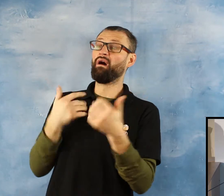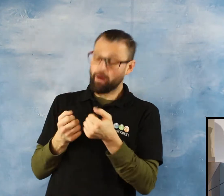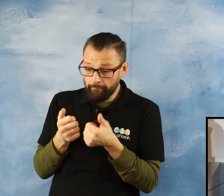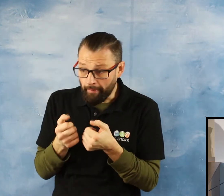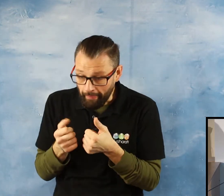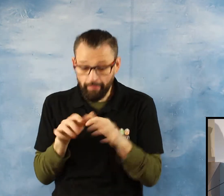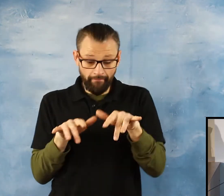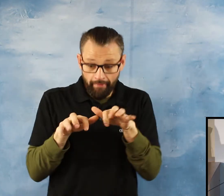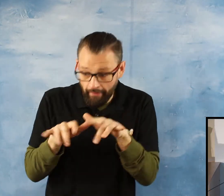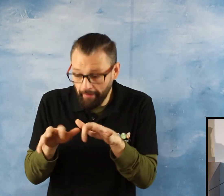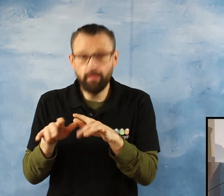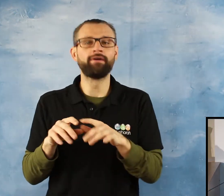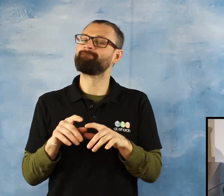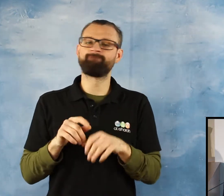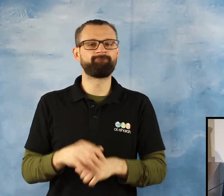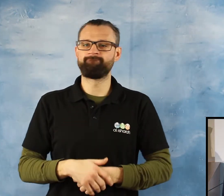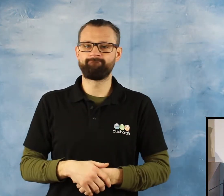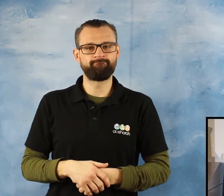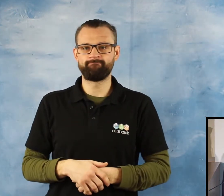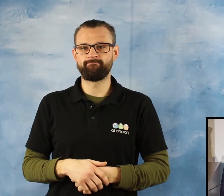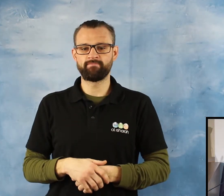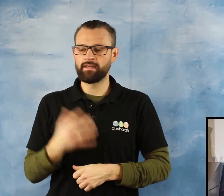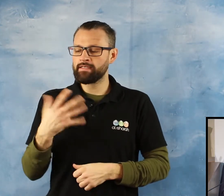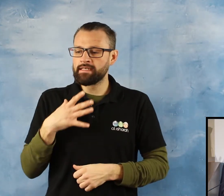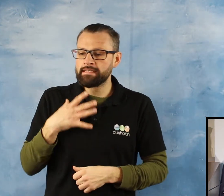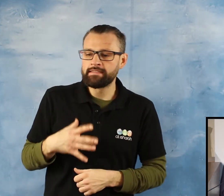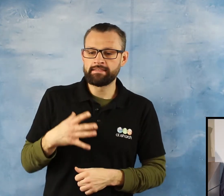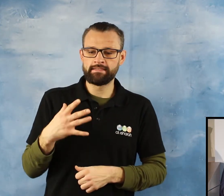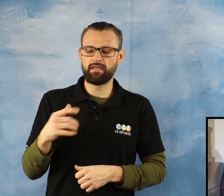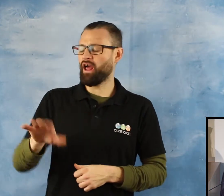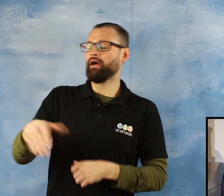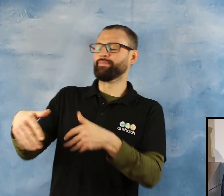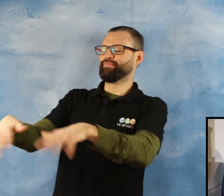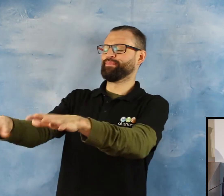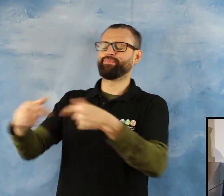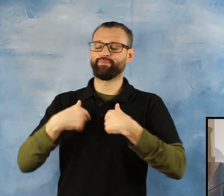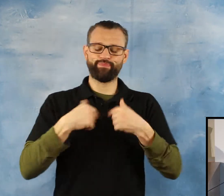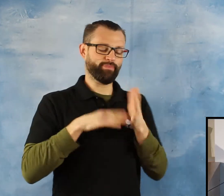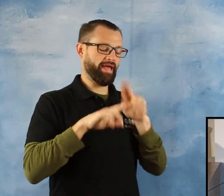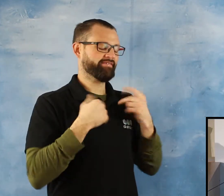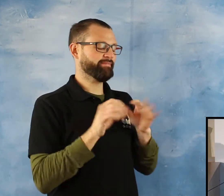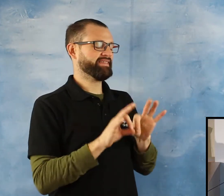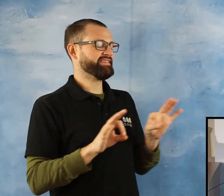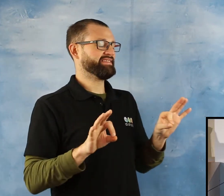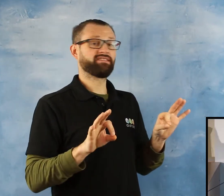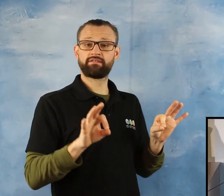And we are having Some kind of peace Because they are busy With their game This is a wrong idea We need to give Physically time to them